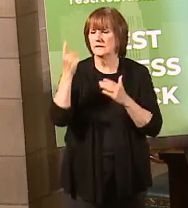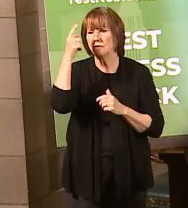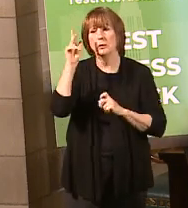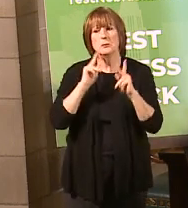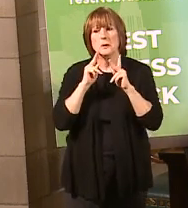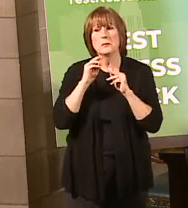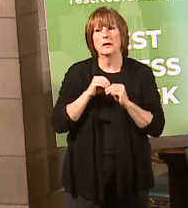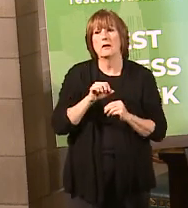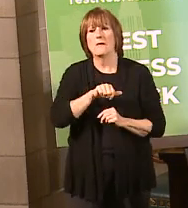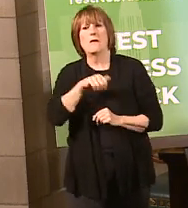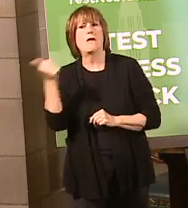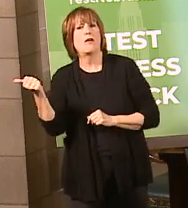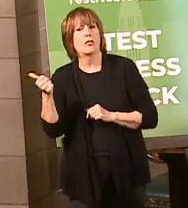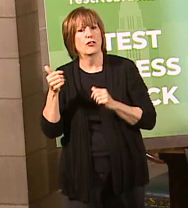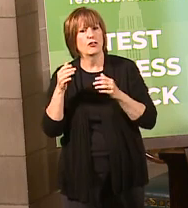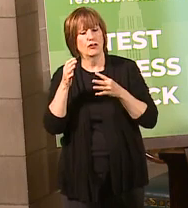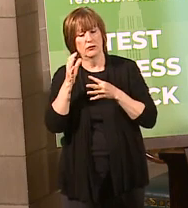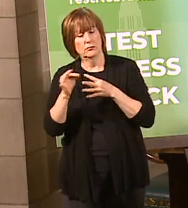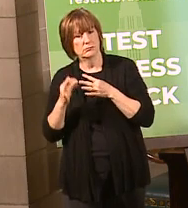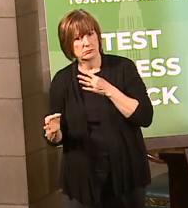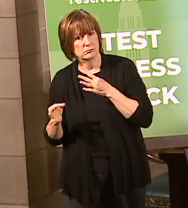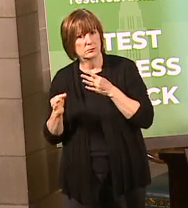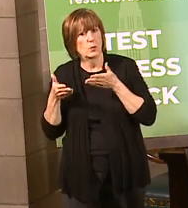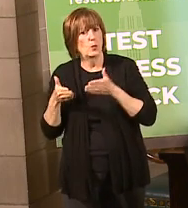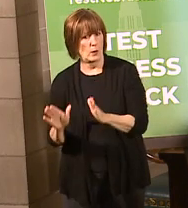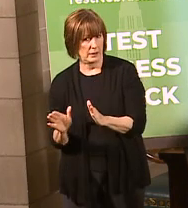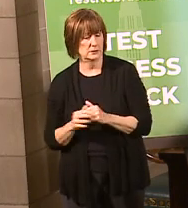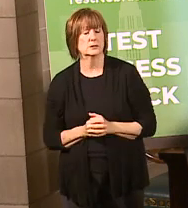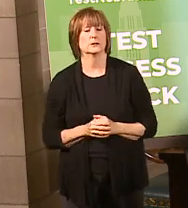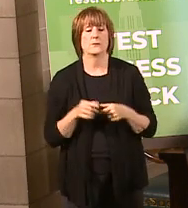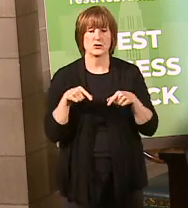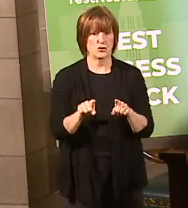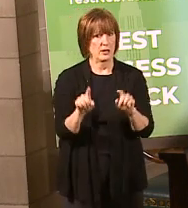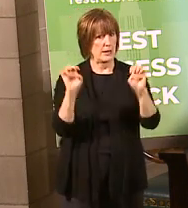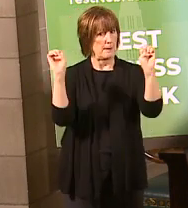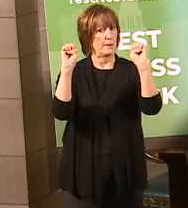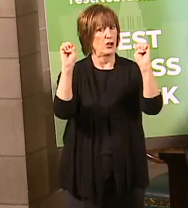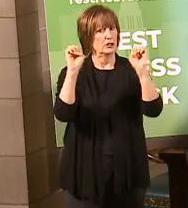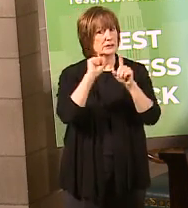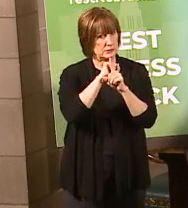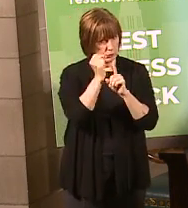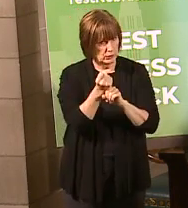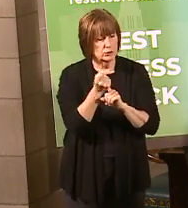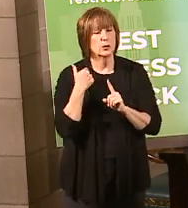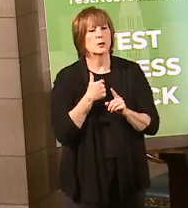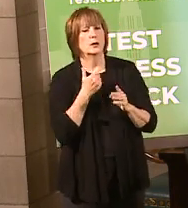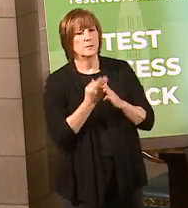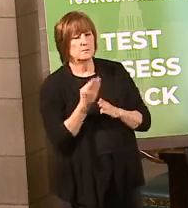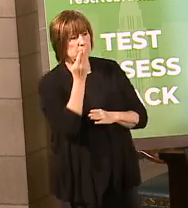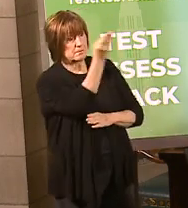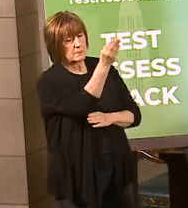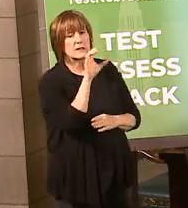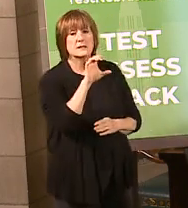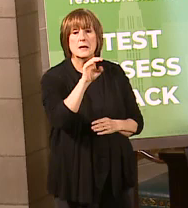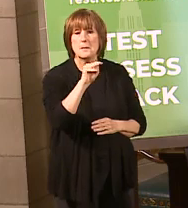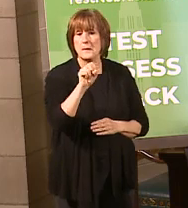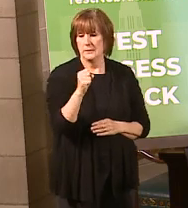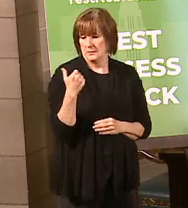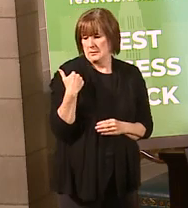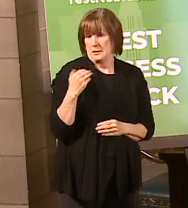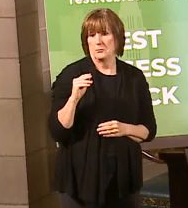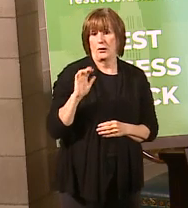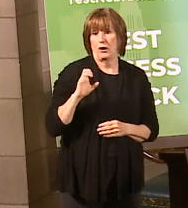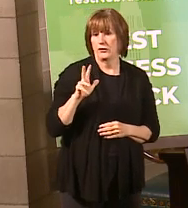alternative manners during an emergency situation. So we submitted that plan to CMS on March 31st